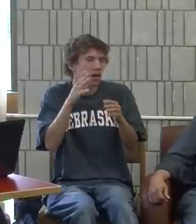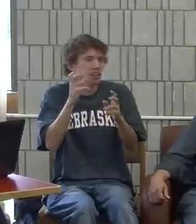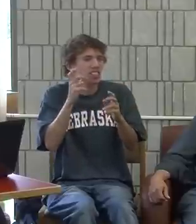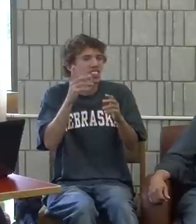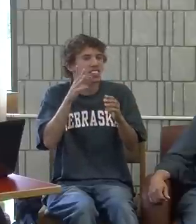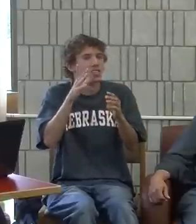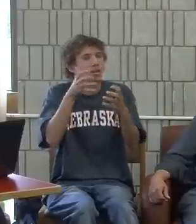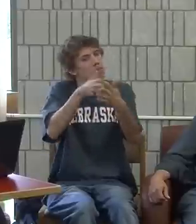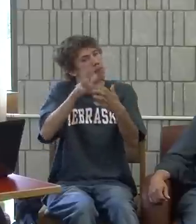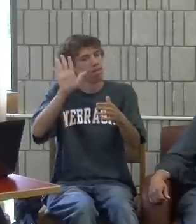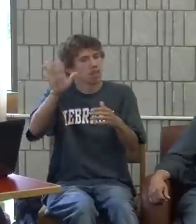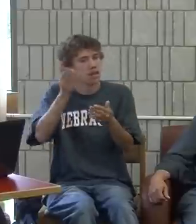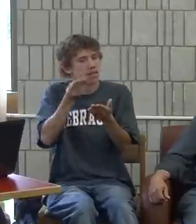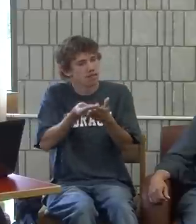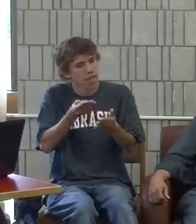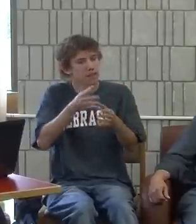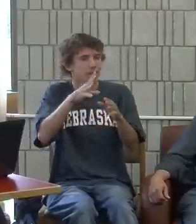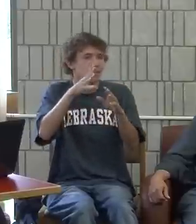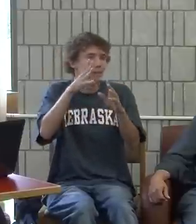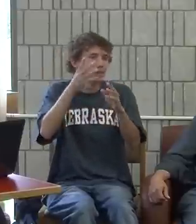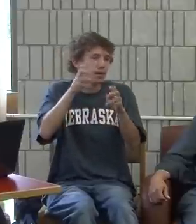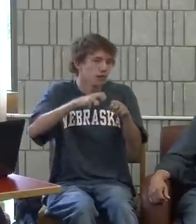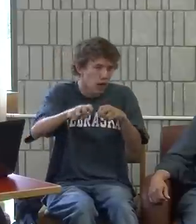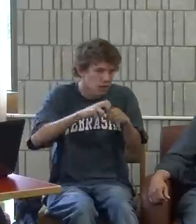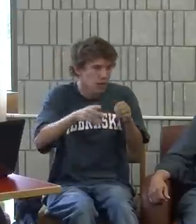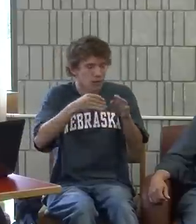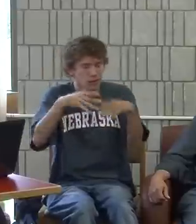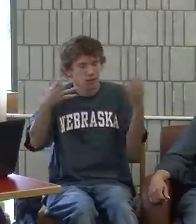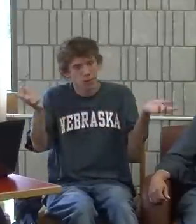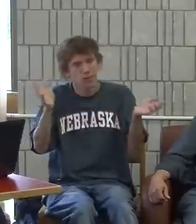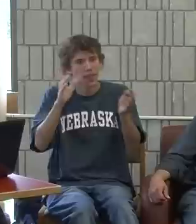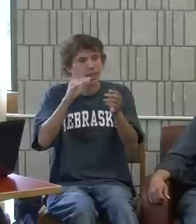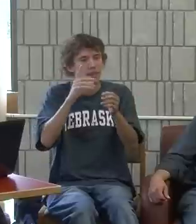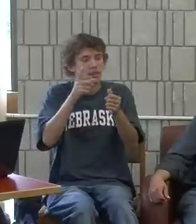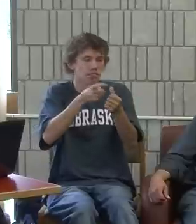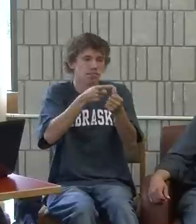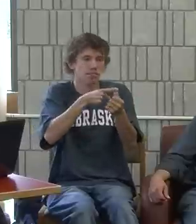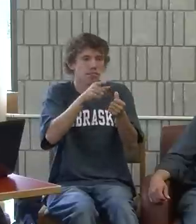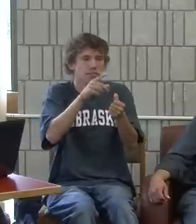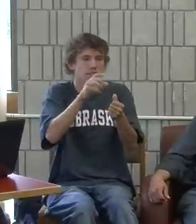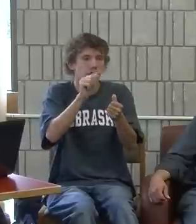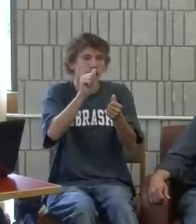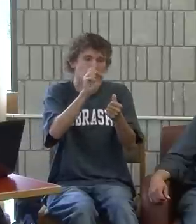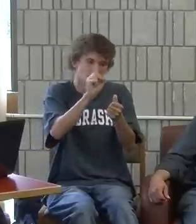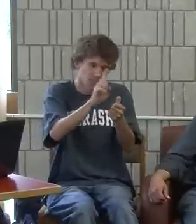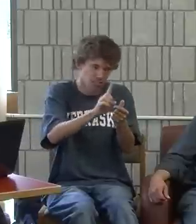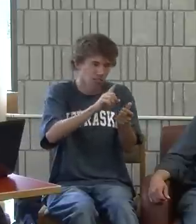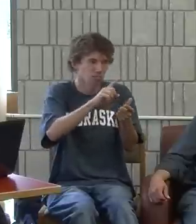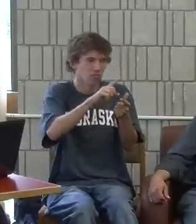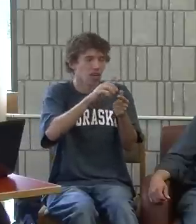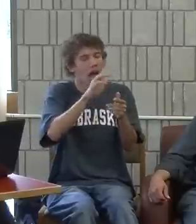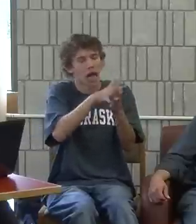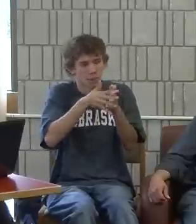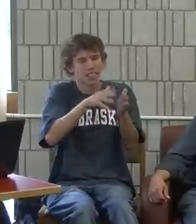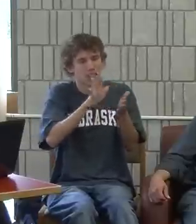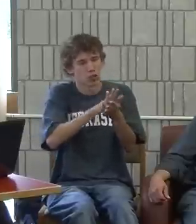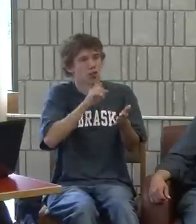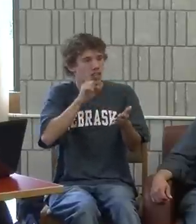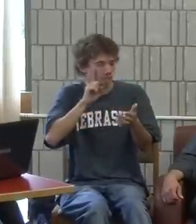to fit the financial issues and transportation issues. The first was American School for the Deaf,